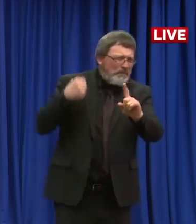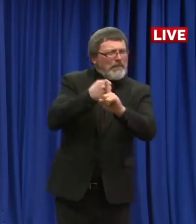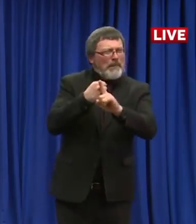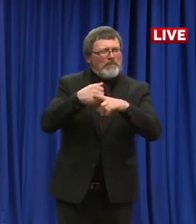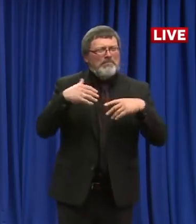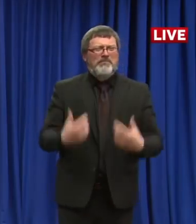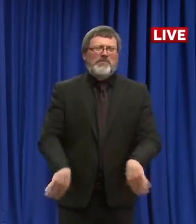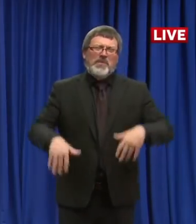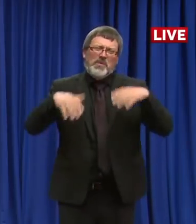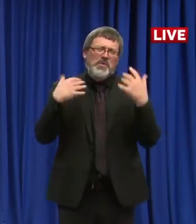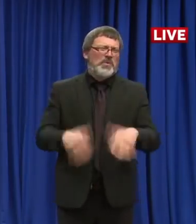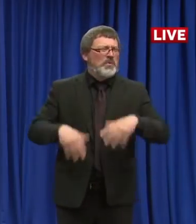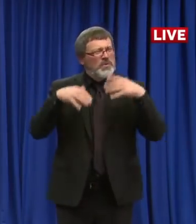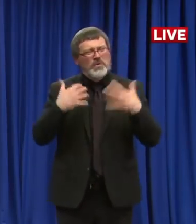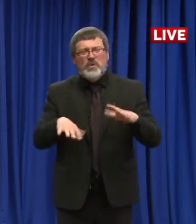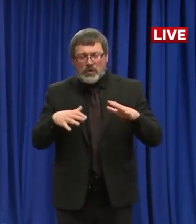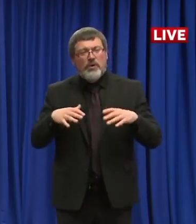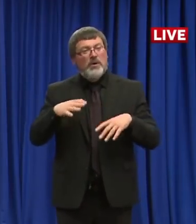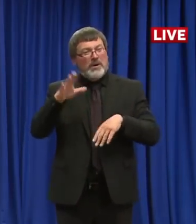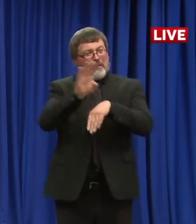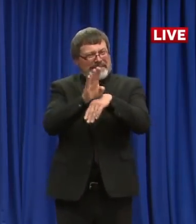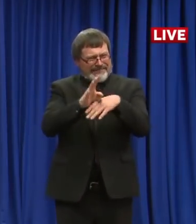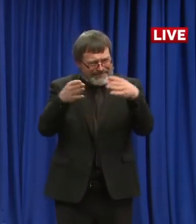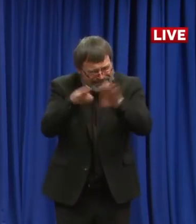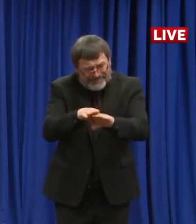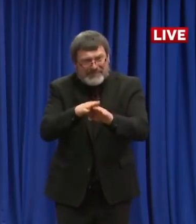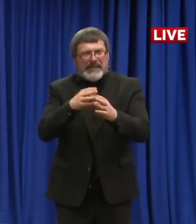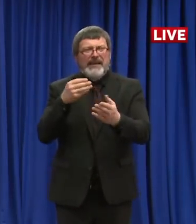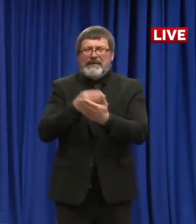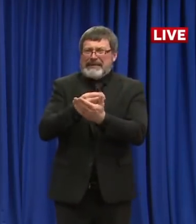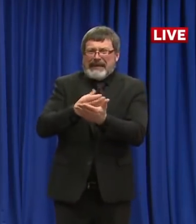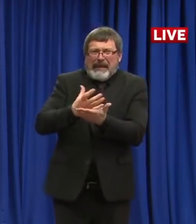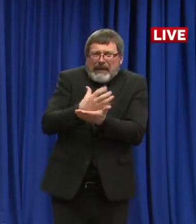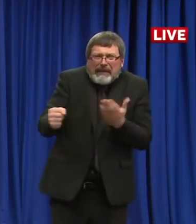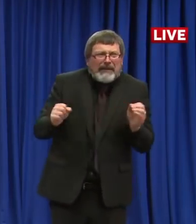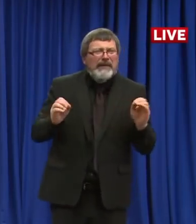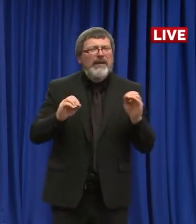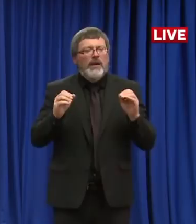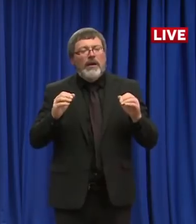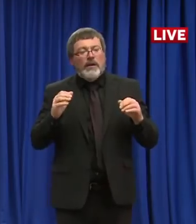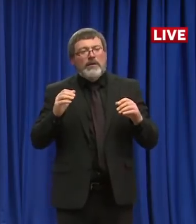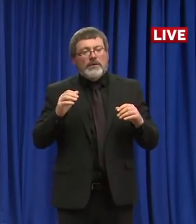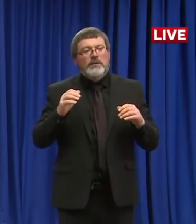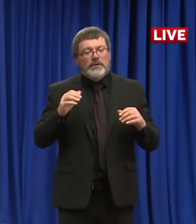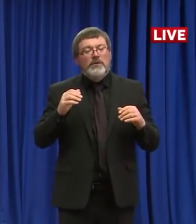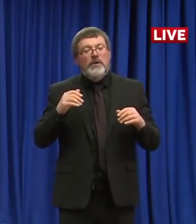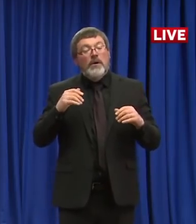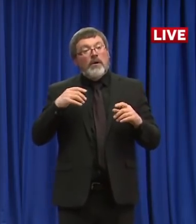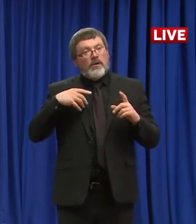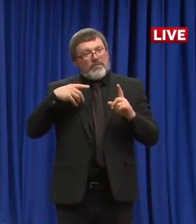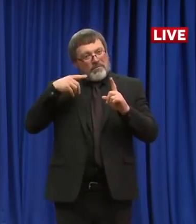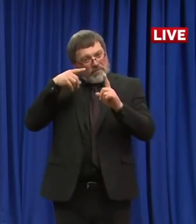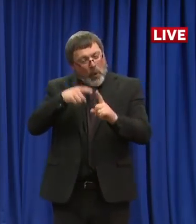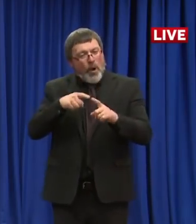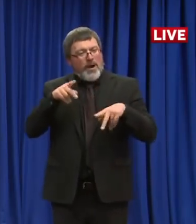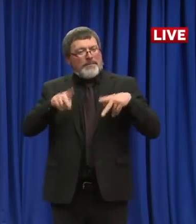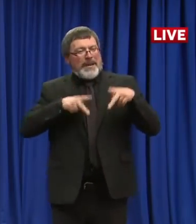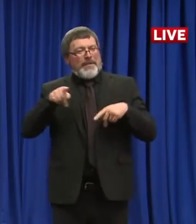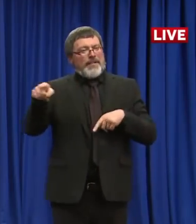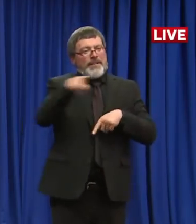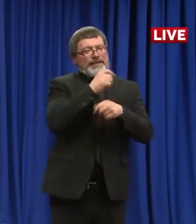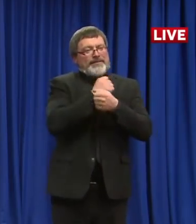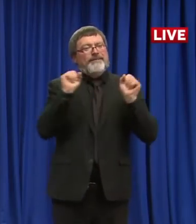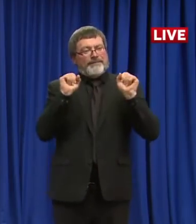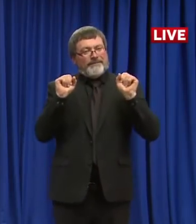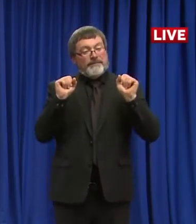discipline for at least in the short and possibly into the long term, ultimately, we have a lot of faith and hope that we'll start actually seeing a decrease. But the fact